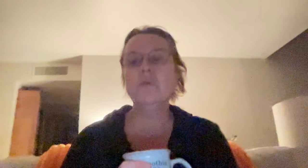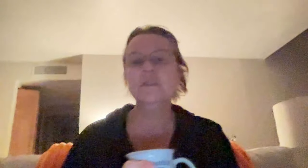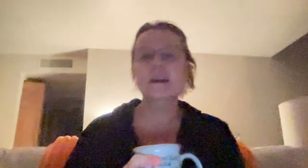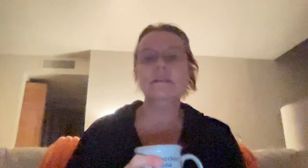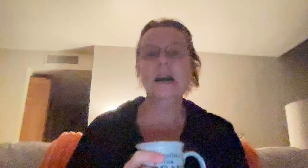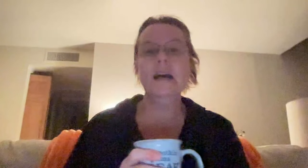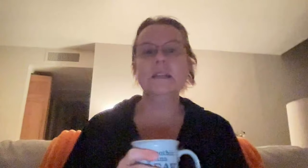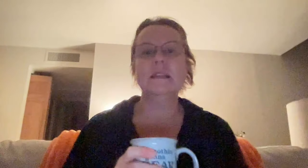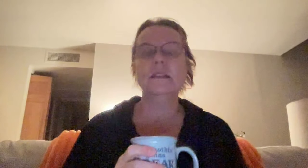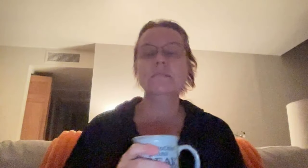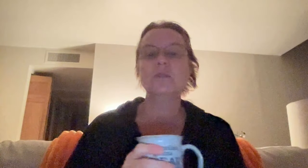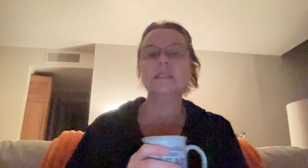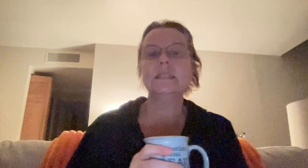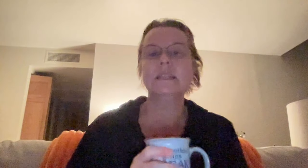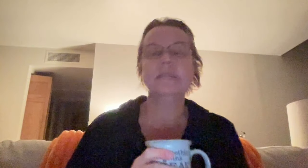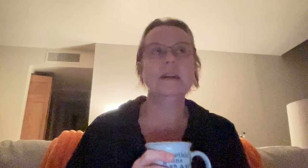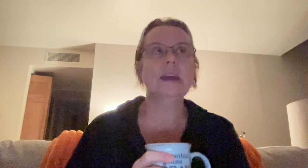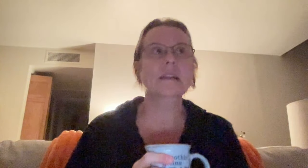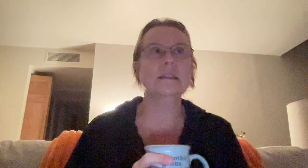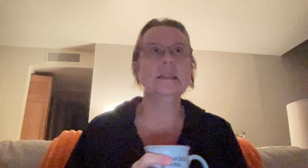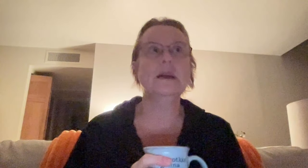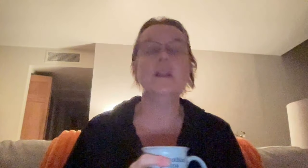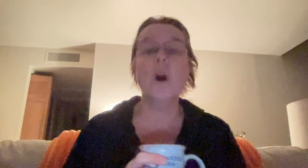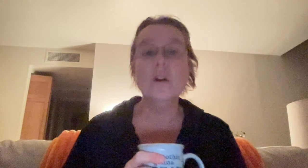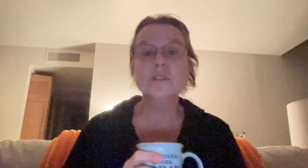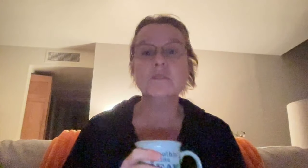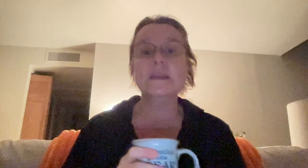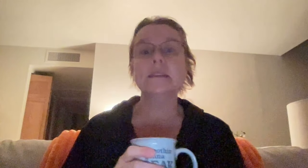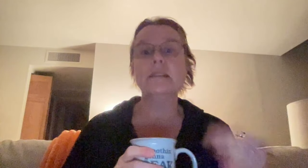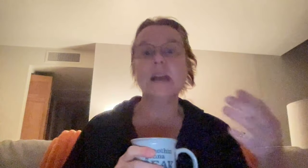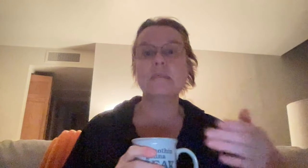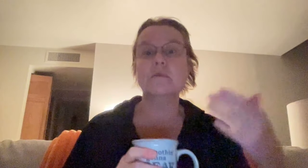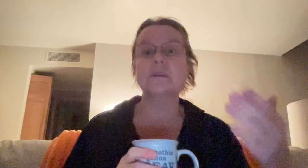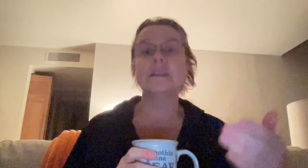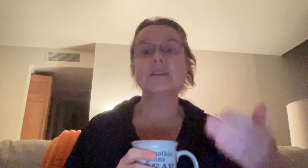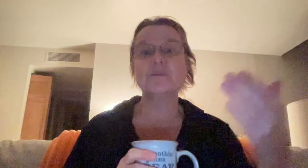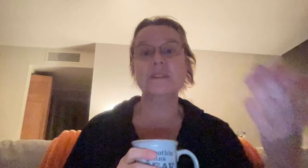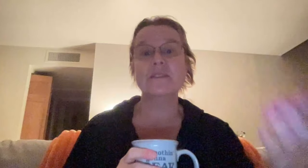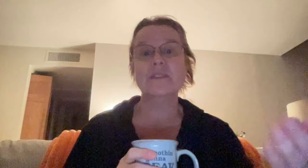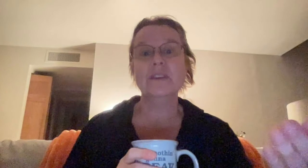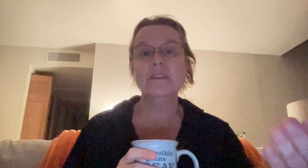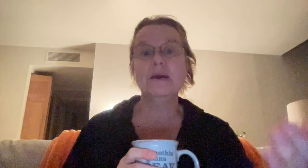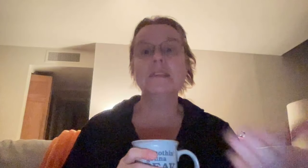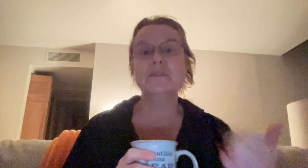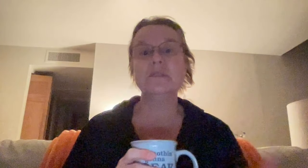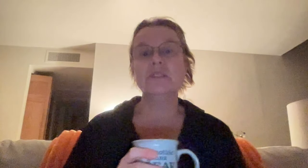older I've gotten, the more sensitive I've gotten. And, and also because I've gotten more in touch with my intuition.